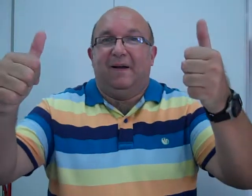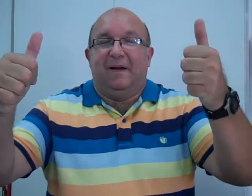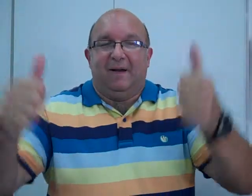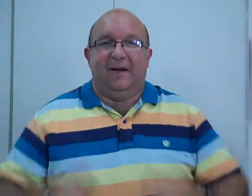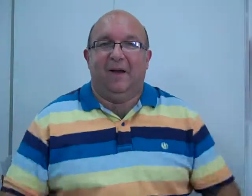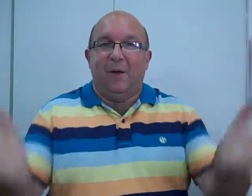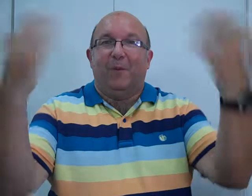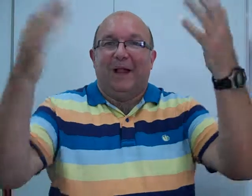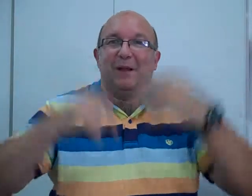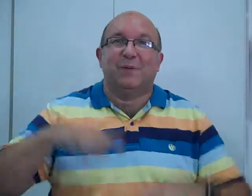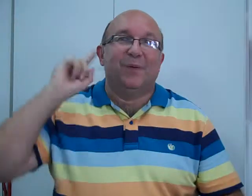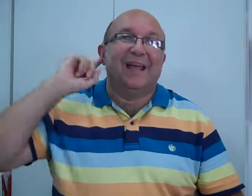Welcome!